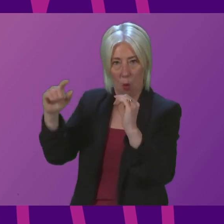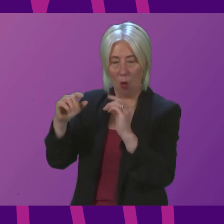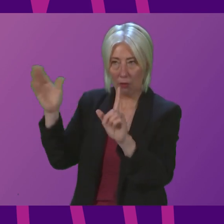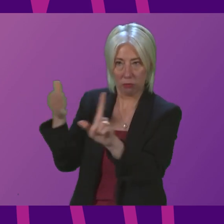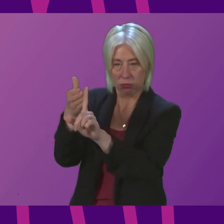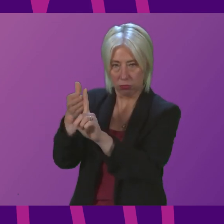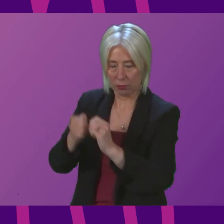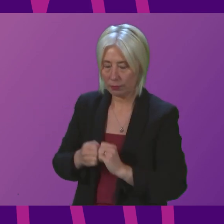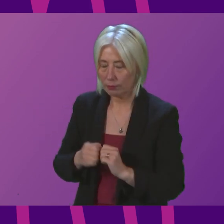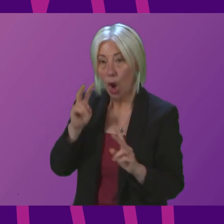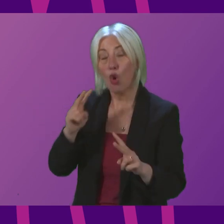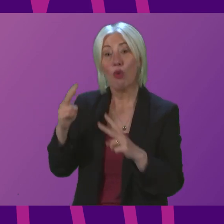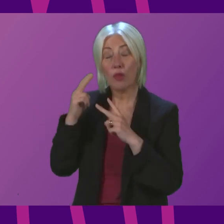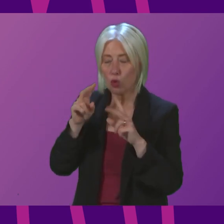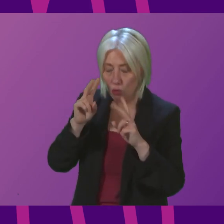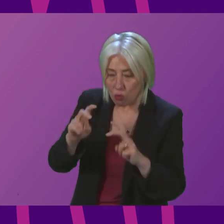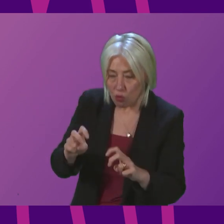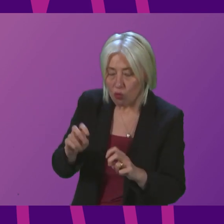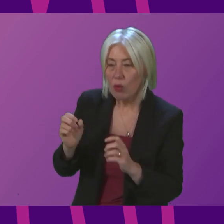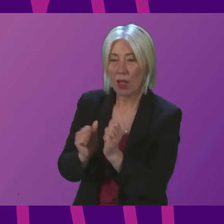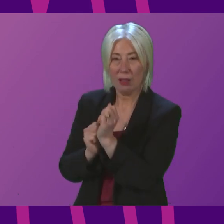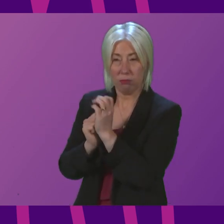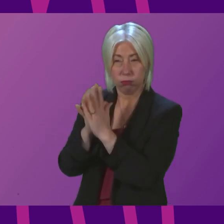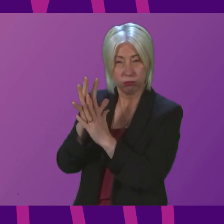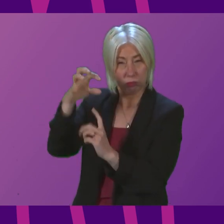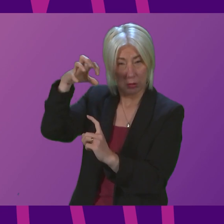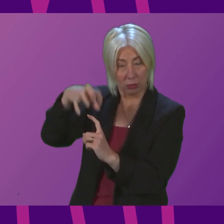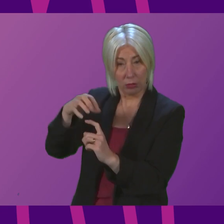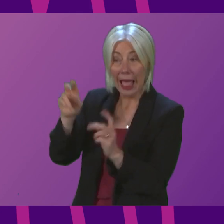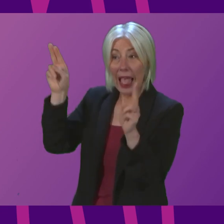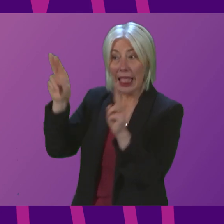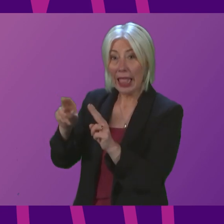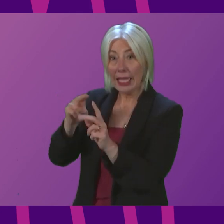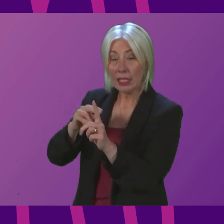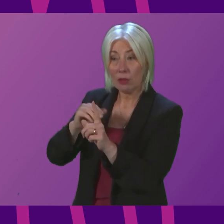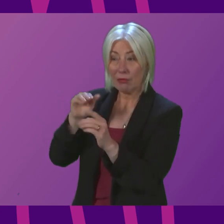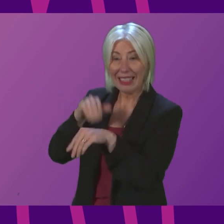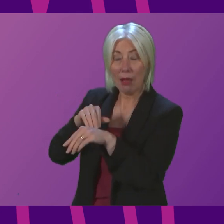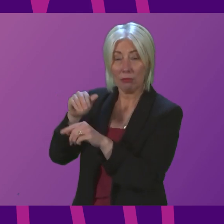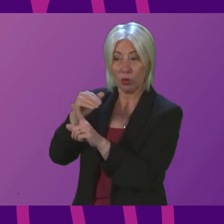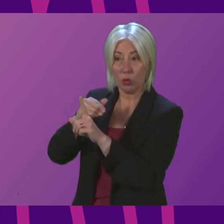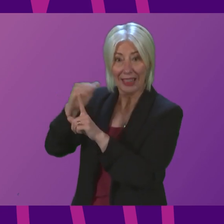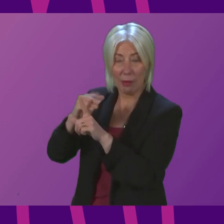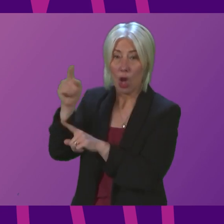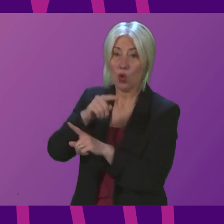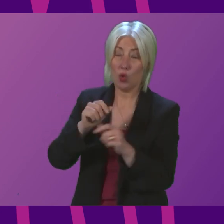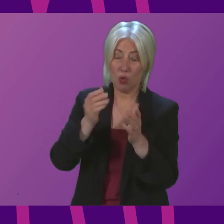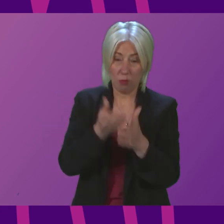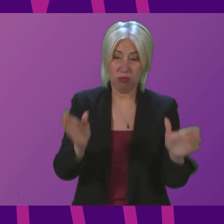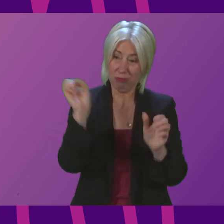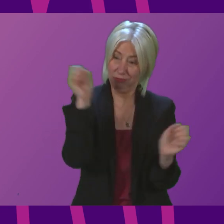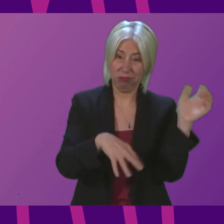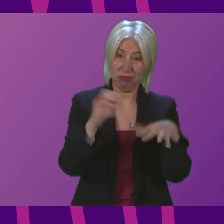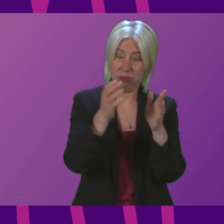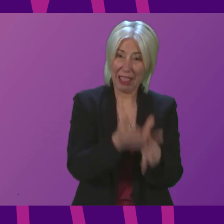was that while incineration can be less climate damaging than landfill, incineration capacity could outstrip supply